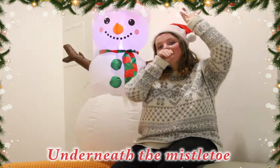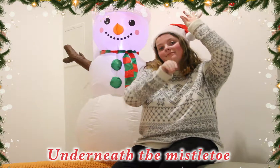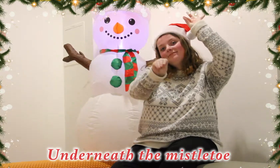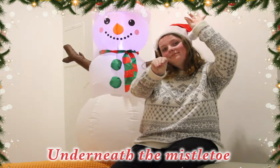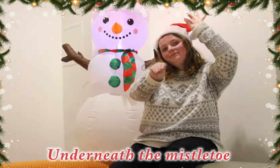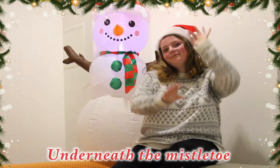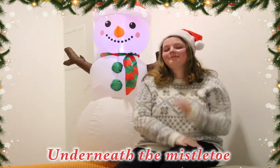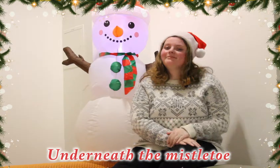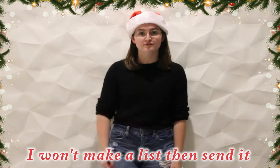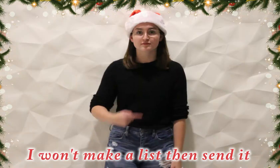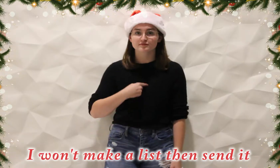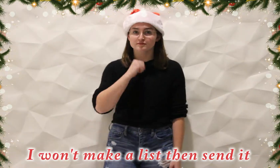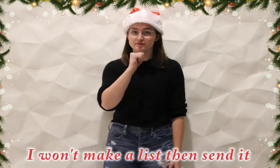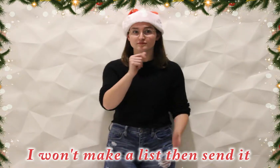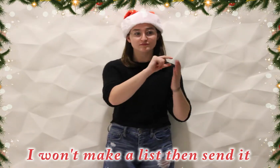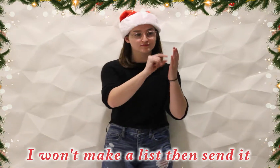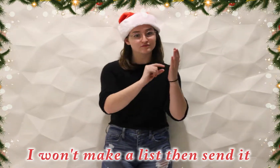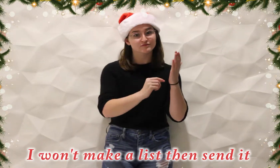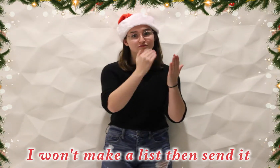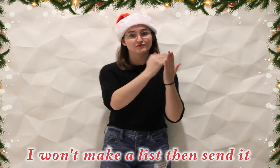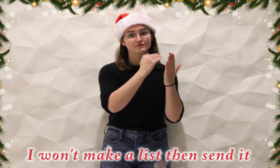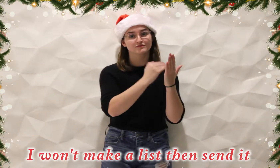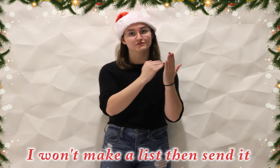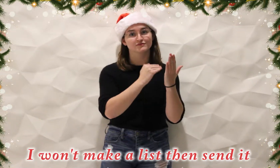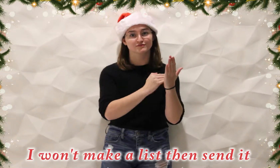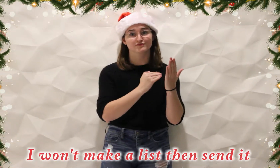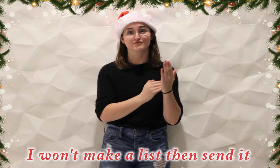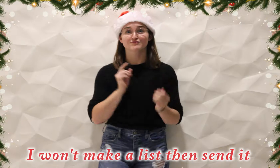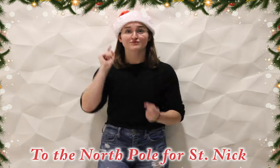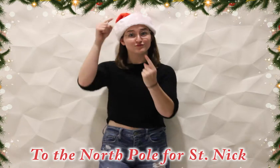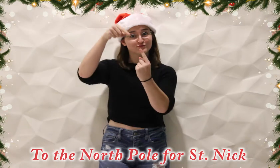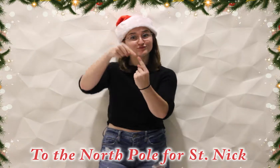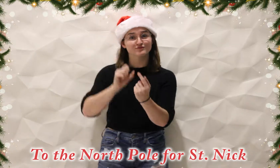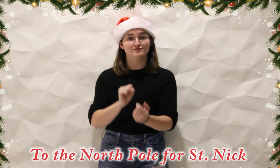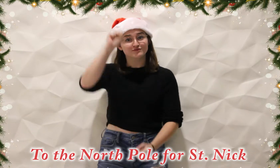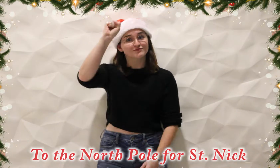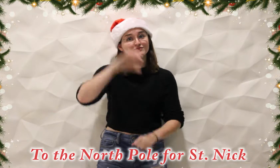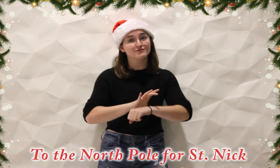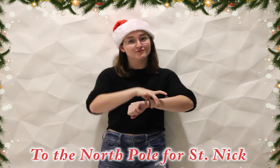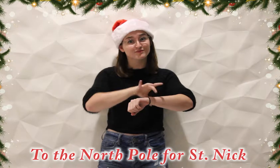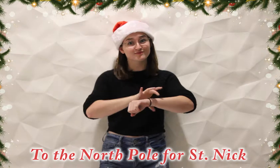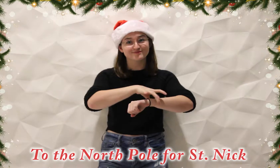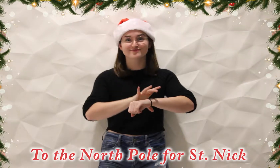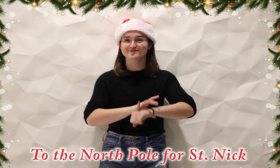mistletoe I won't make the list and send it To the North Pole for sending